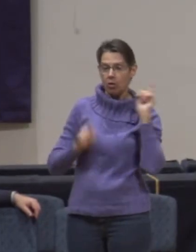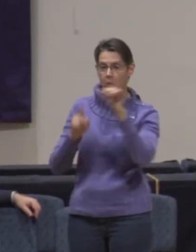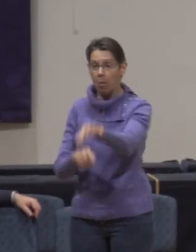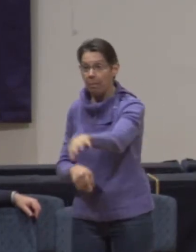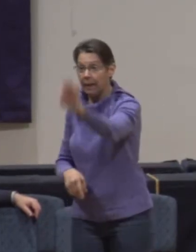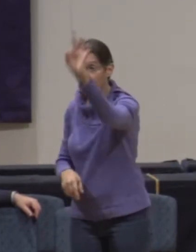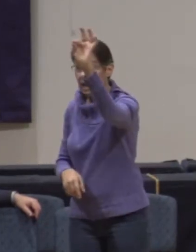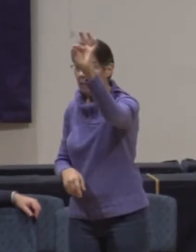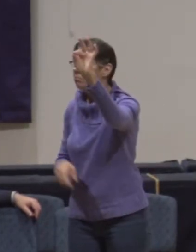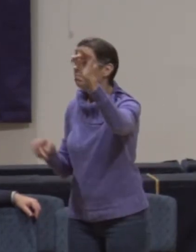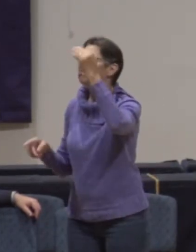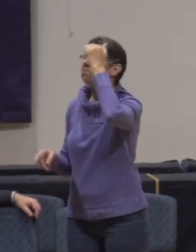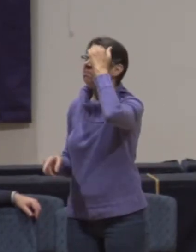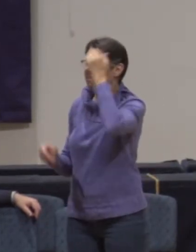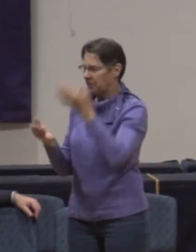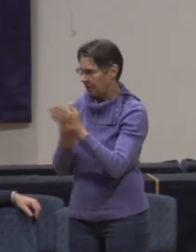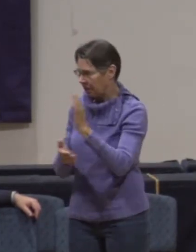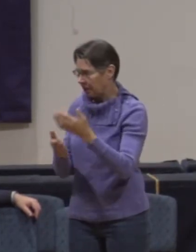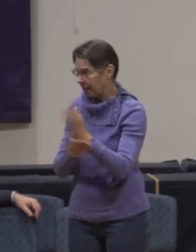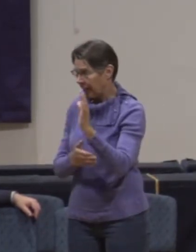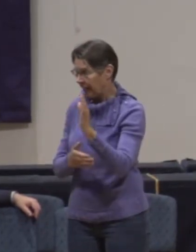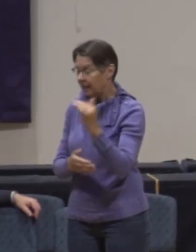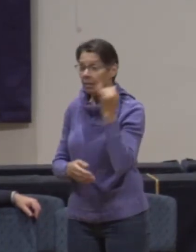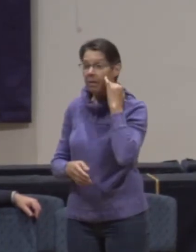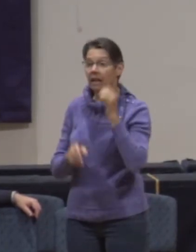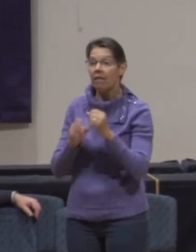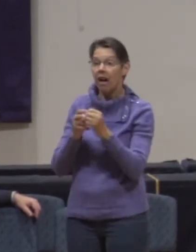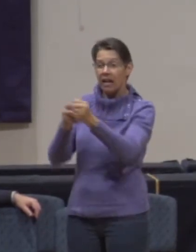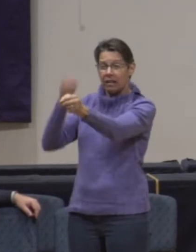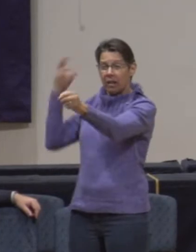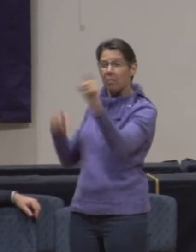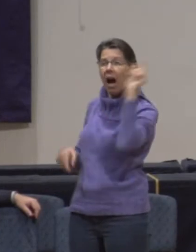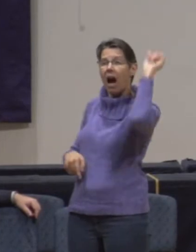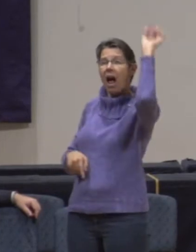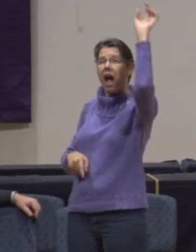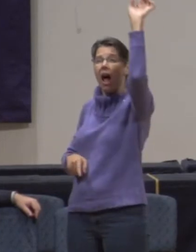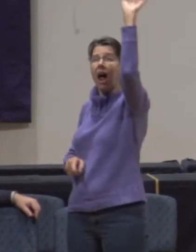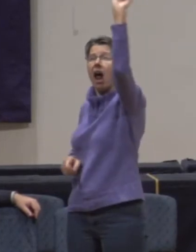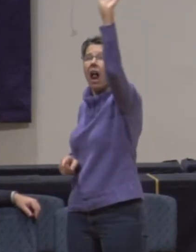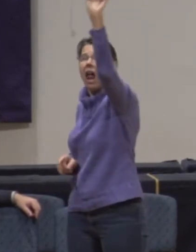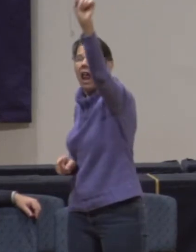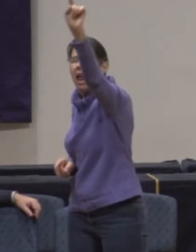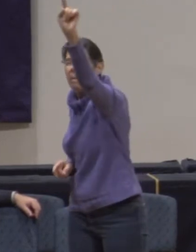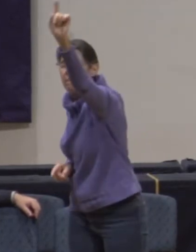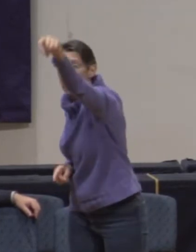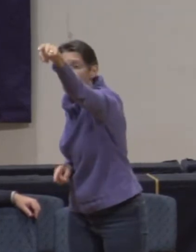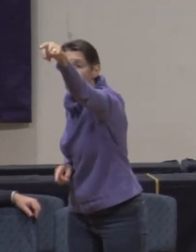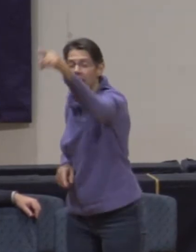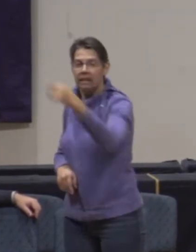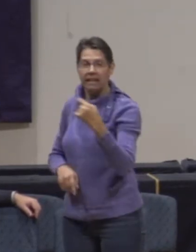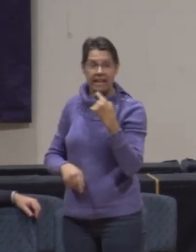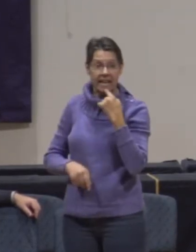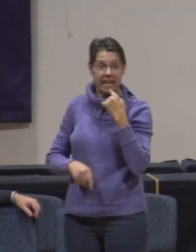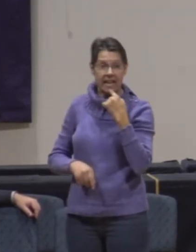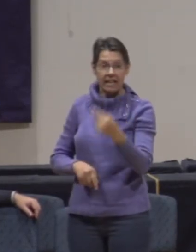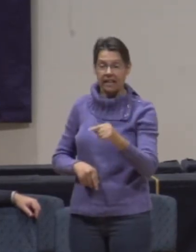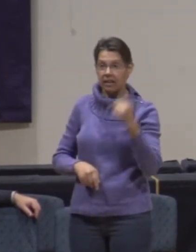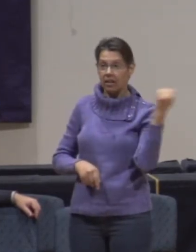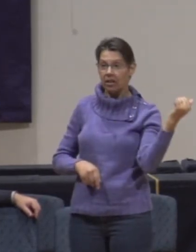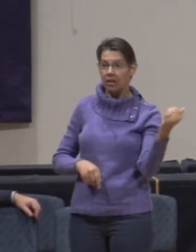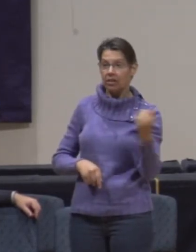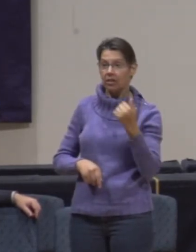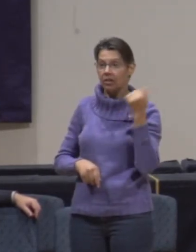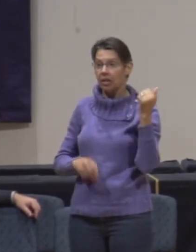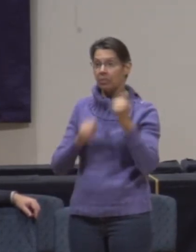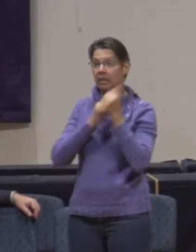to come. But if I shoot my arrow and it goes beyond the rock and I say to my armor bearer, go and find the arrow, it's